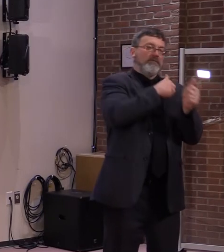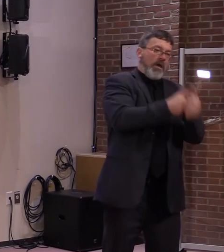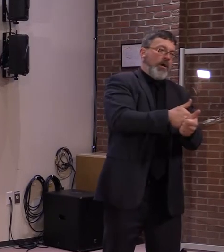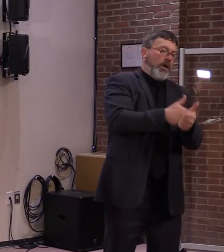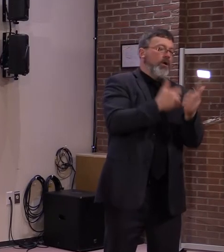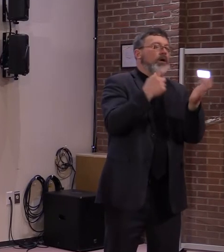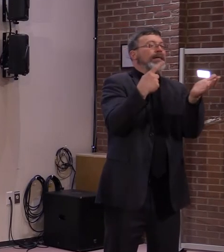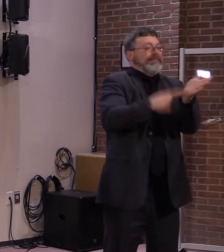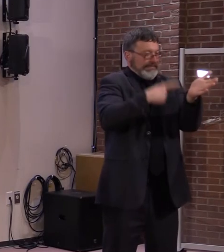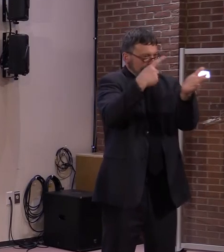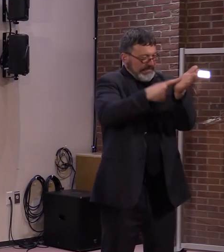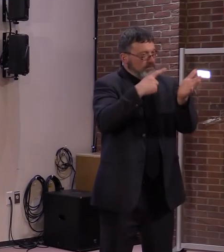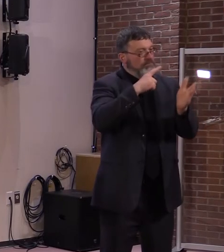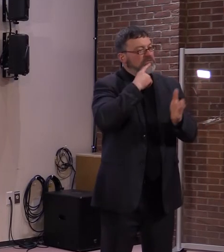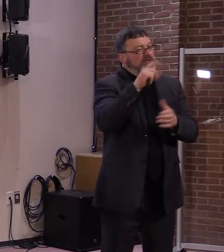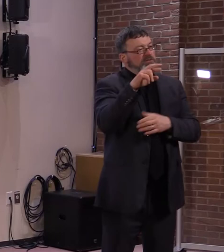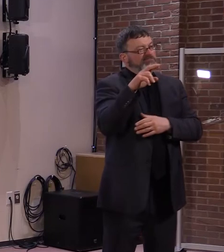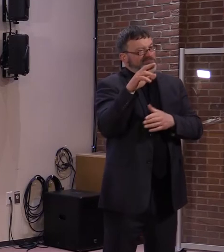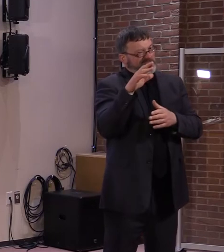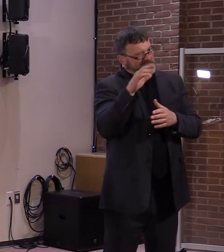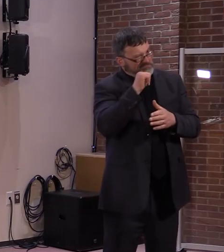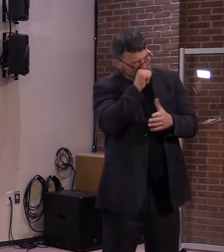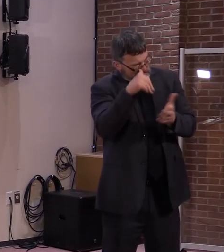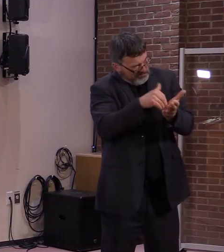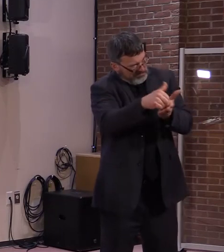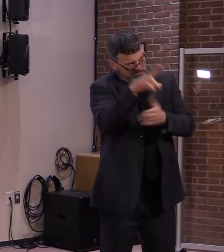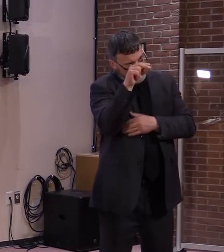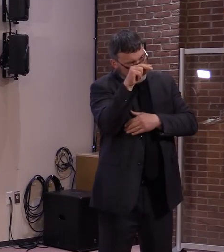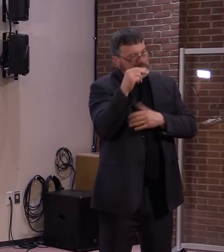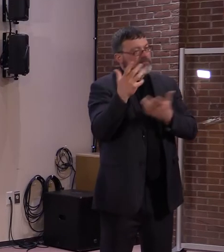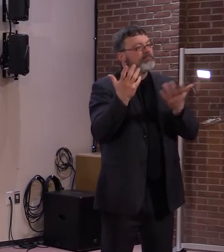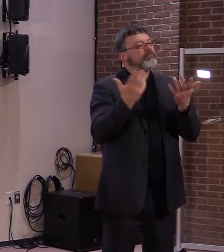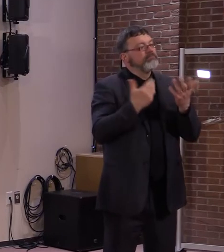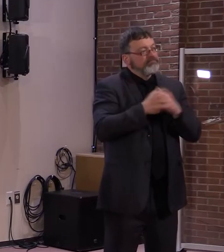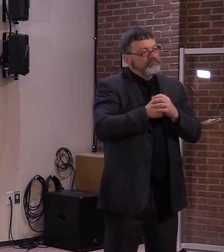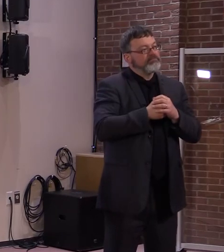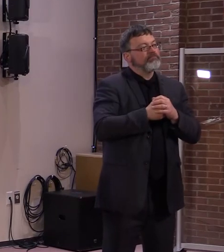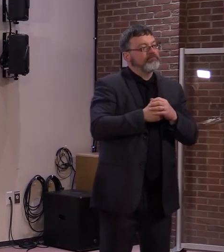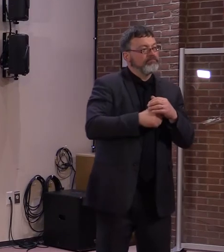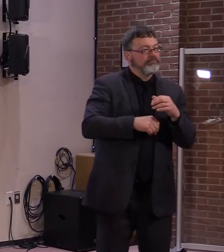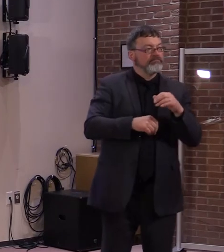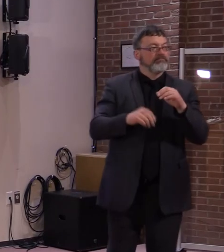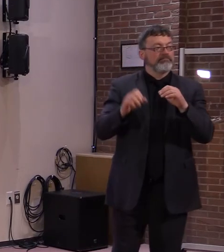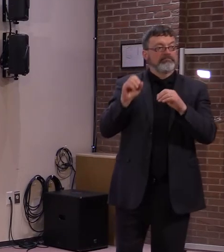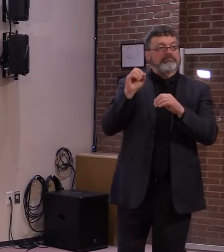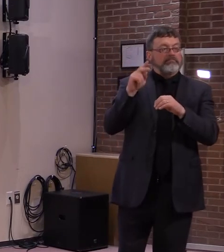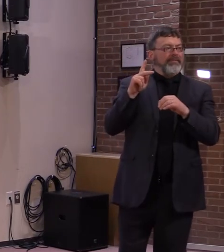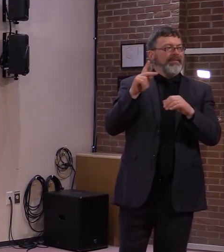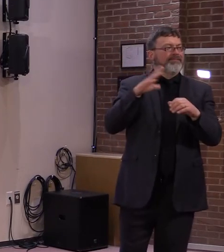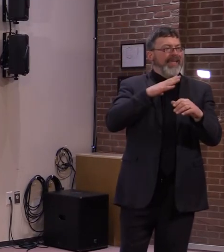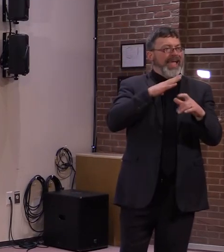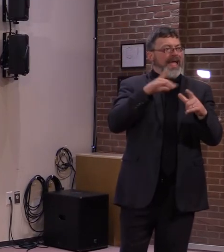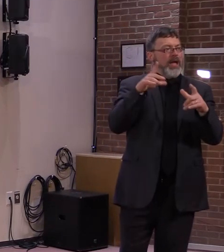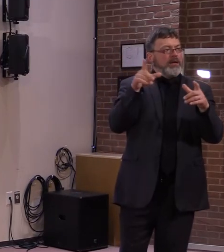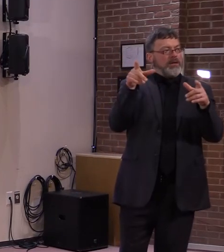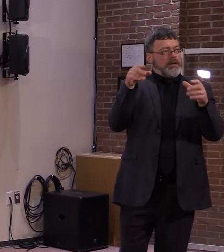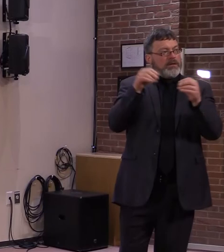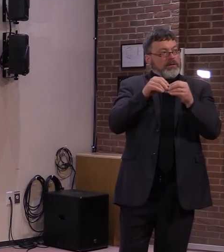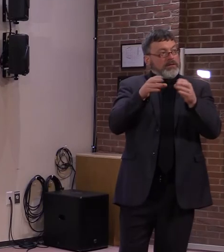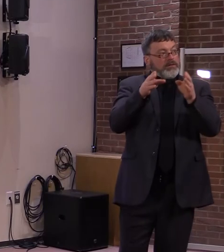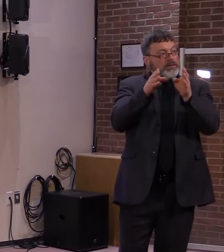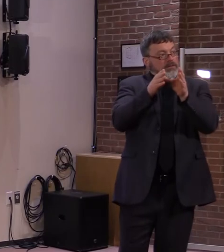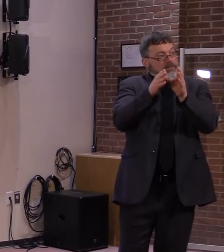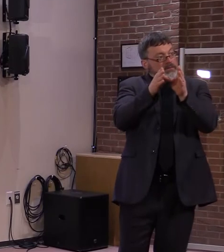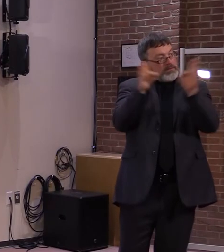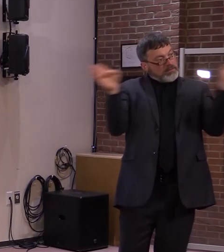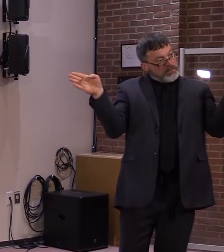this is happening? Because we are hearing that employees were unfortunately taken very much by surprise